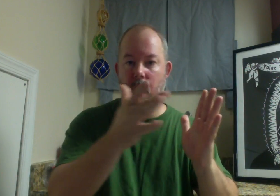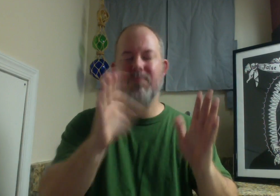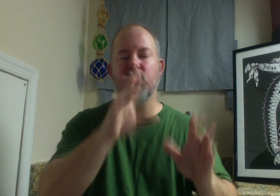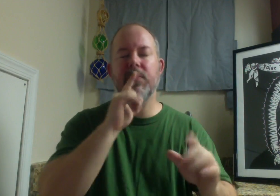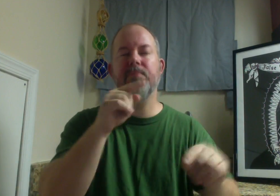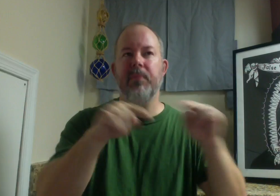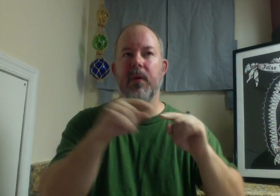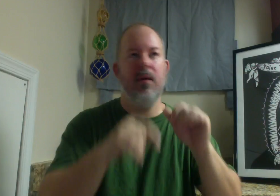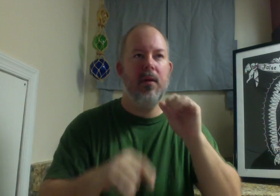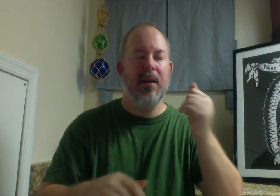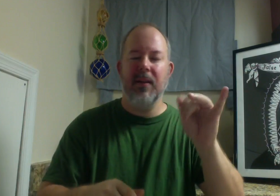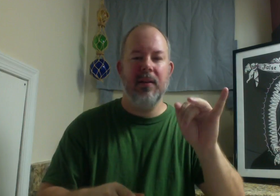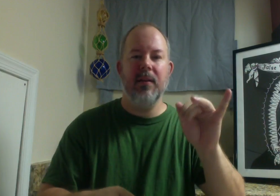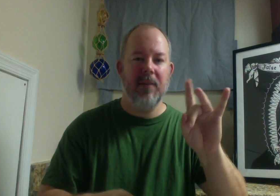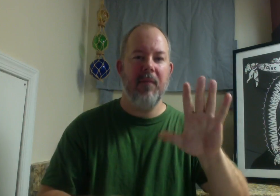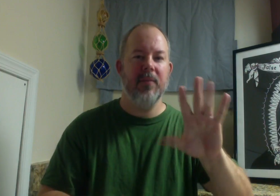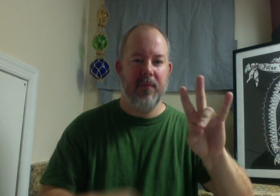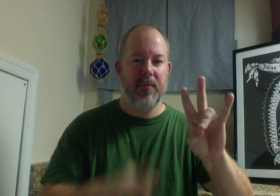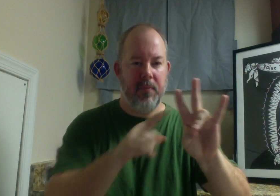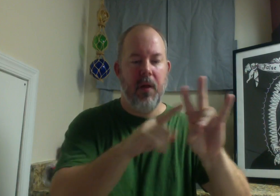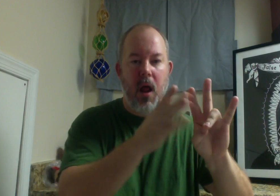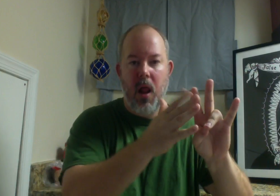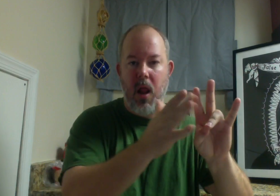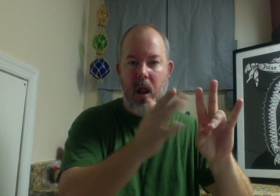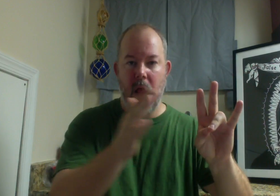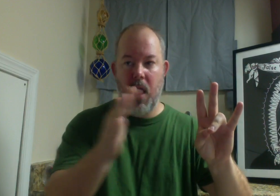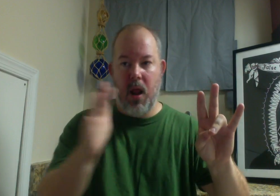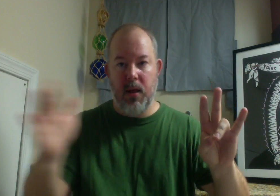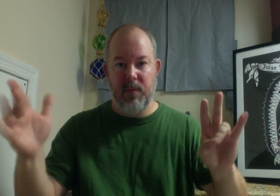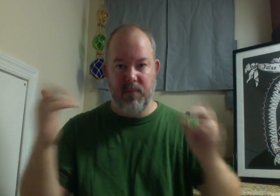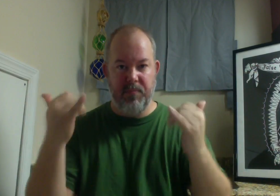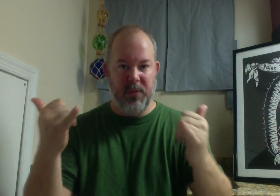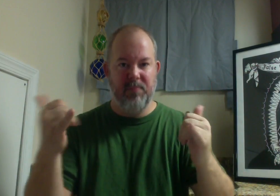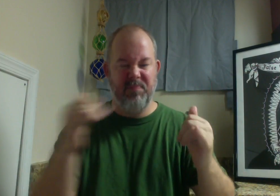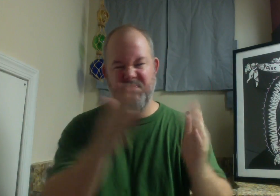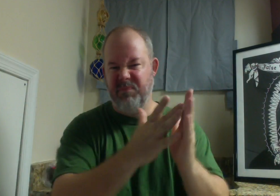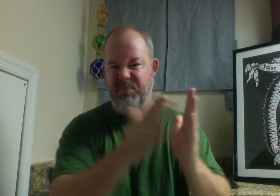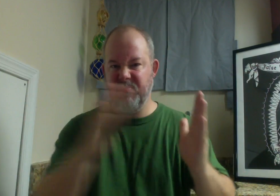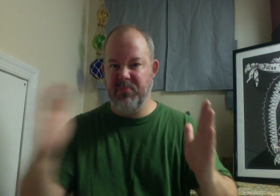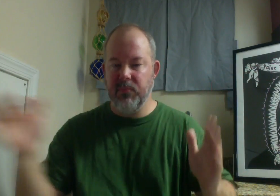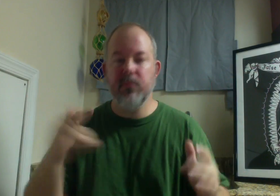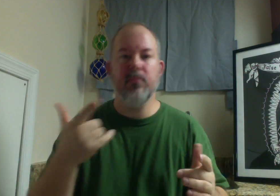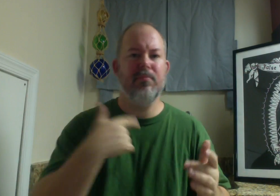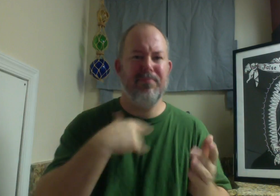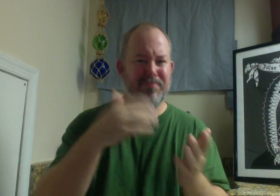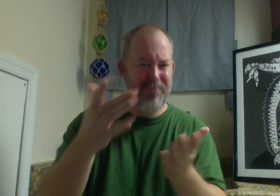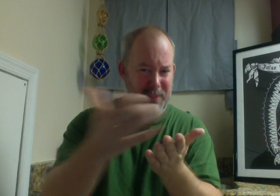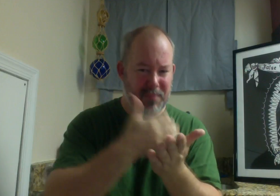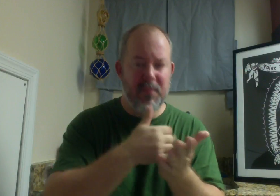I don't it's after My the You can easily eat